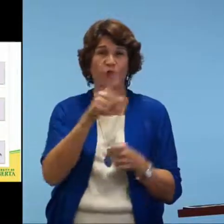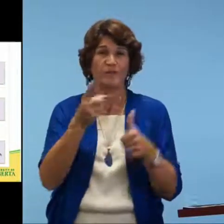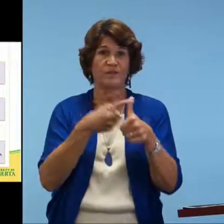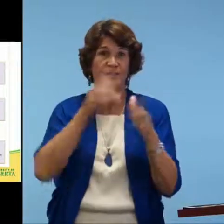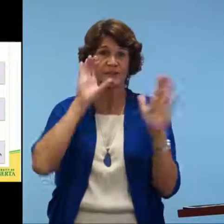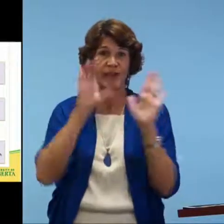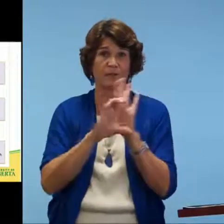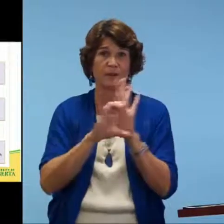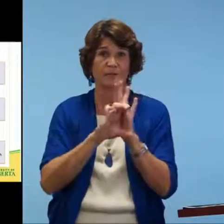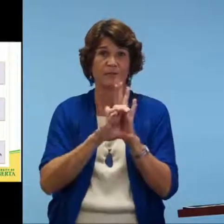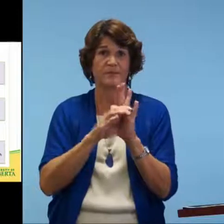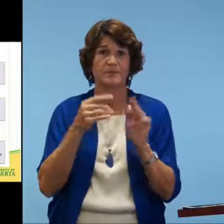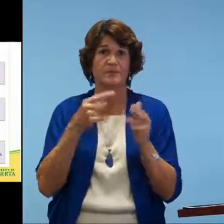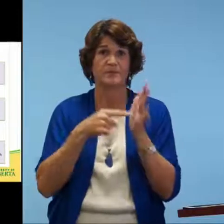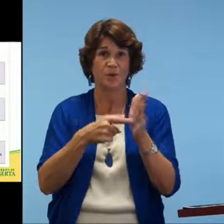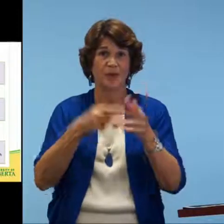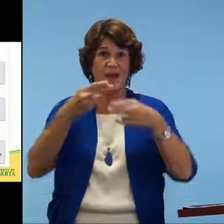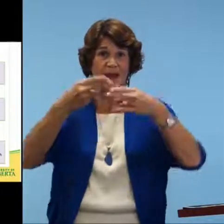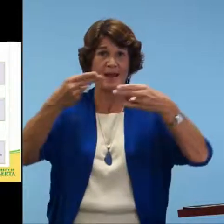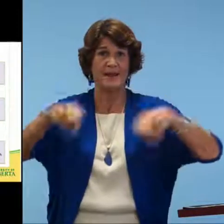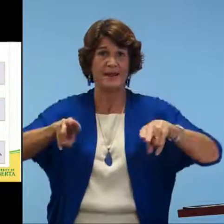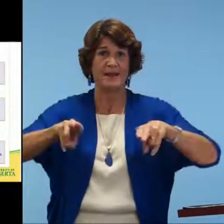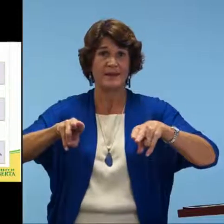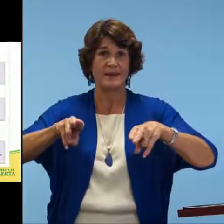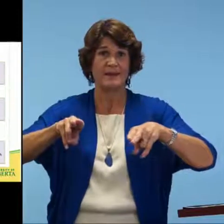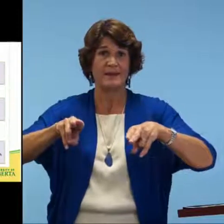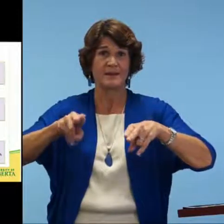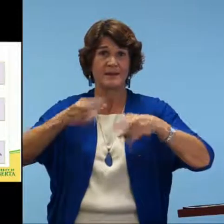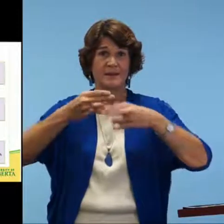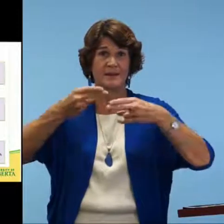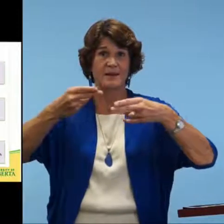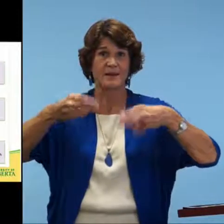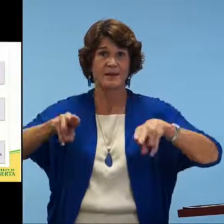So if you look at the first diagram, you'll see a picture of eggs.